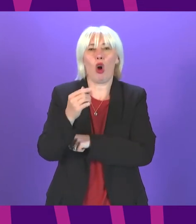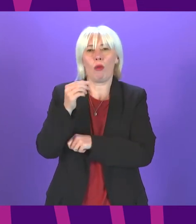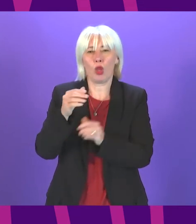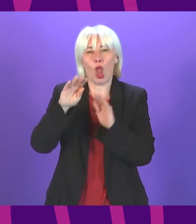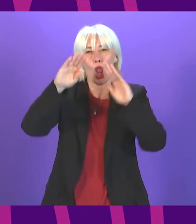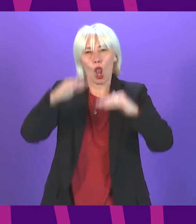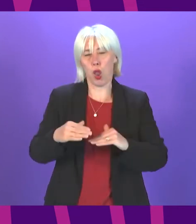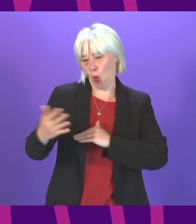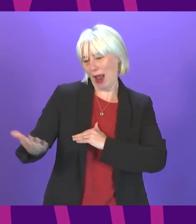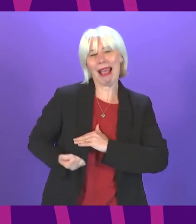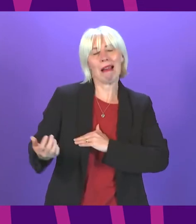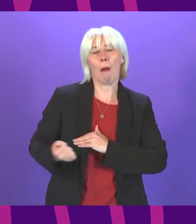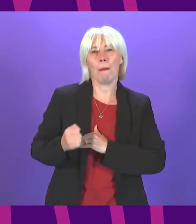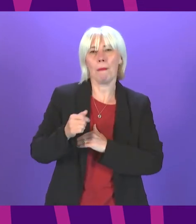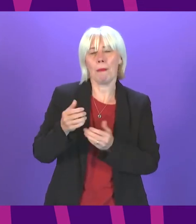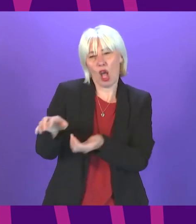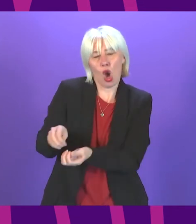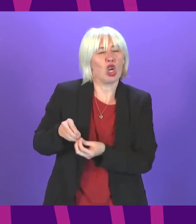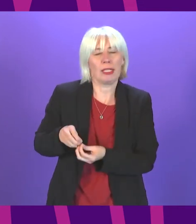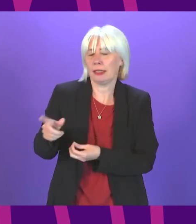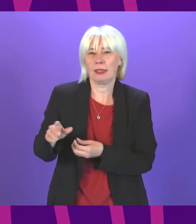income tax does income tax is